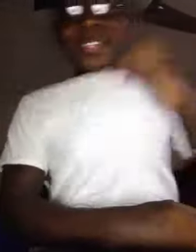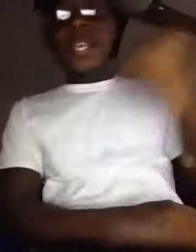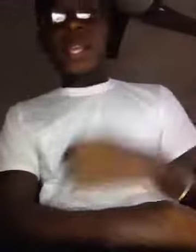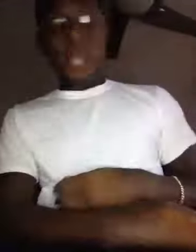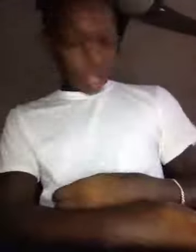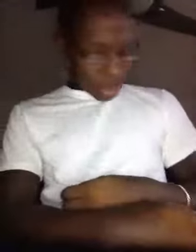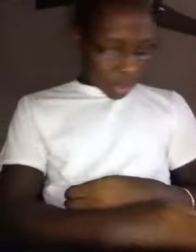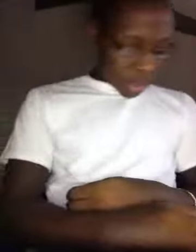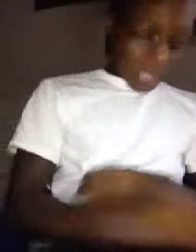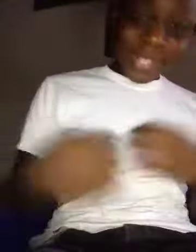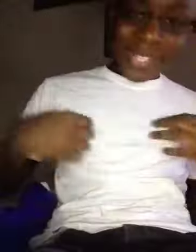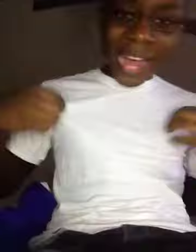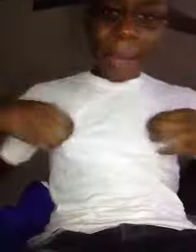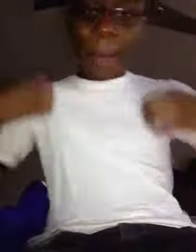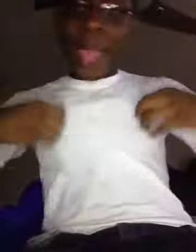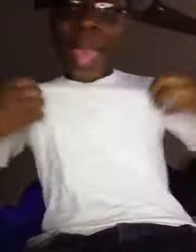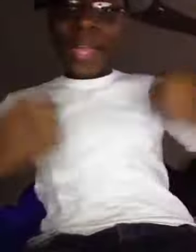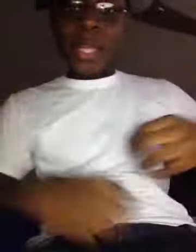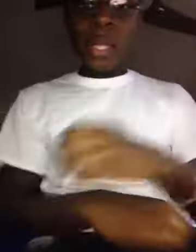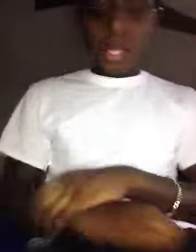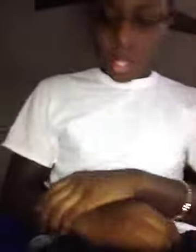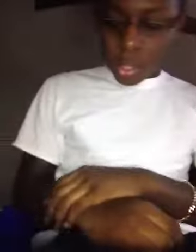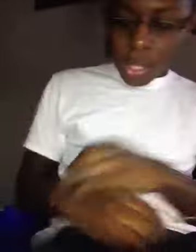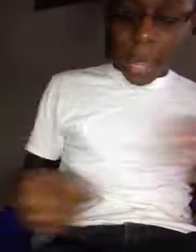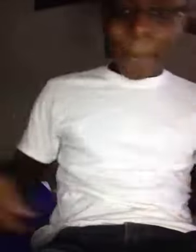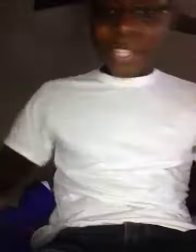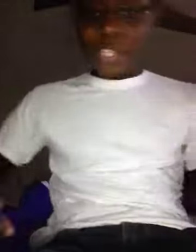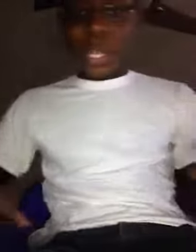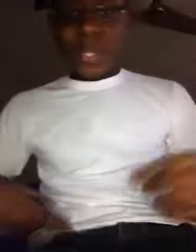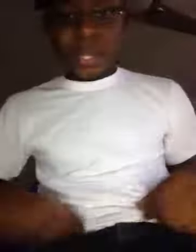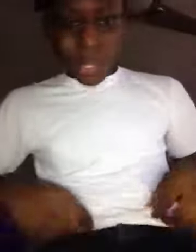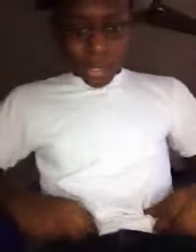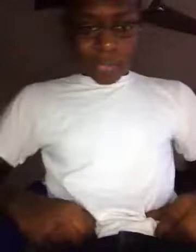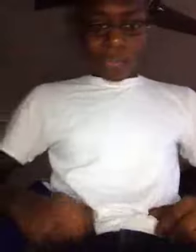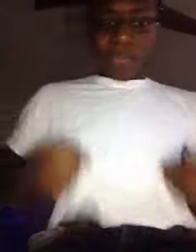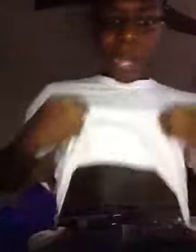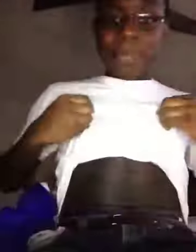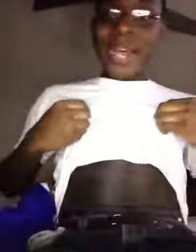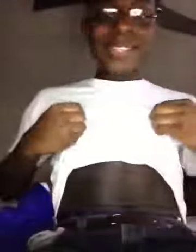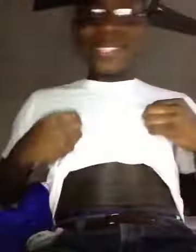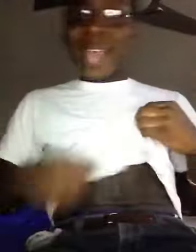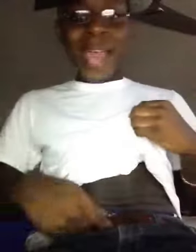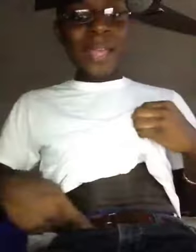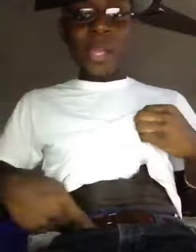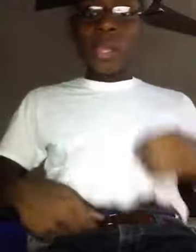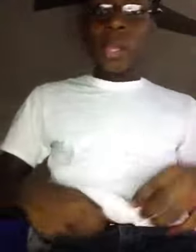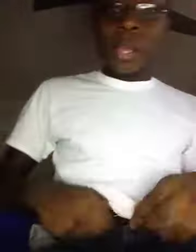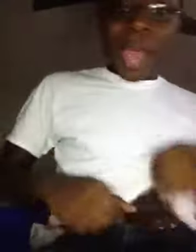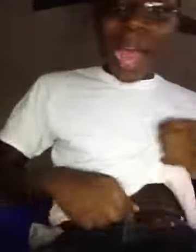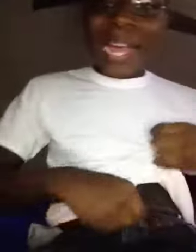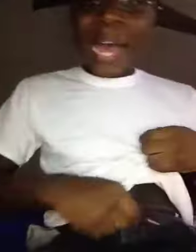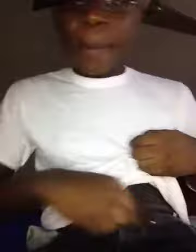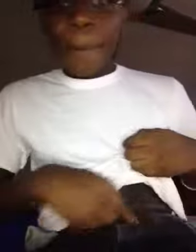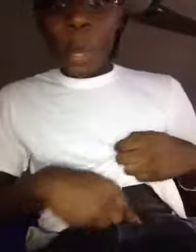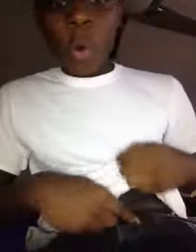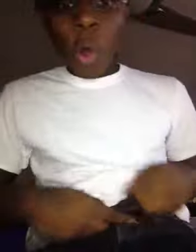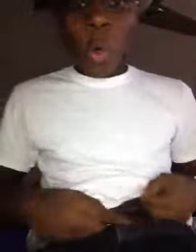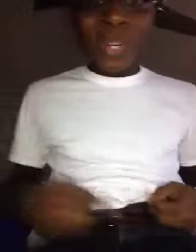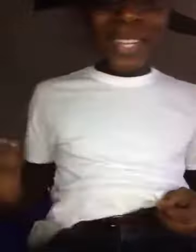teeth, it's not baggy, and my jeans, I'm not sagging, I got a belt on to